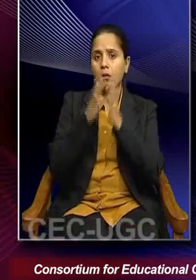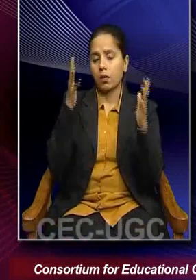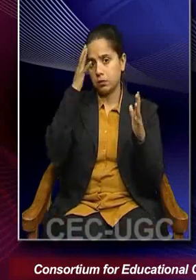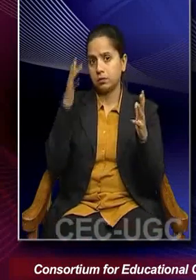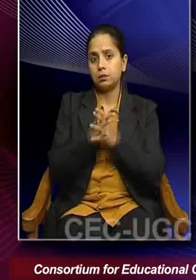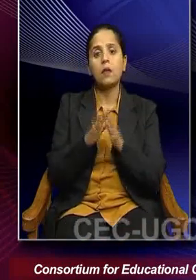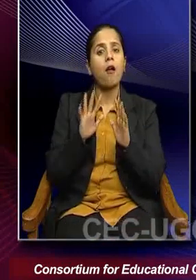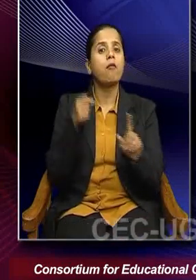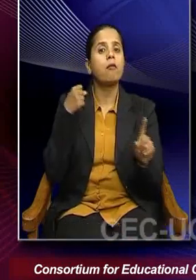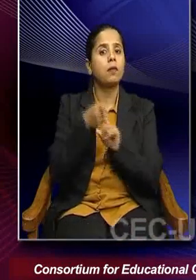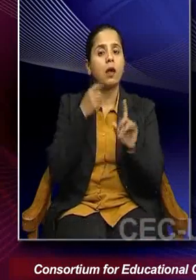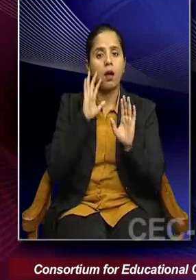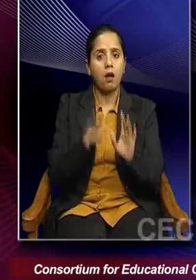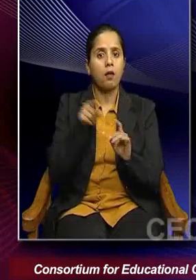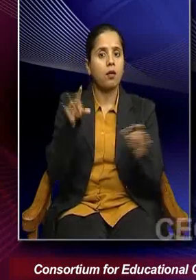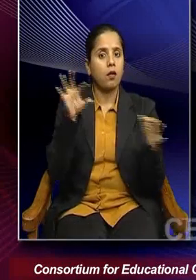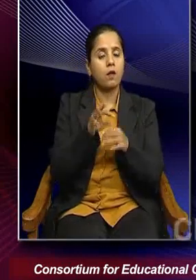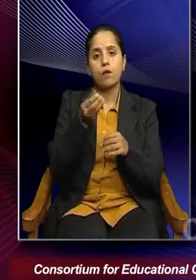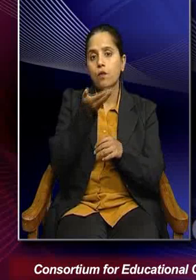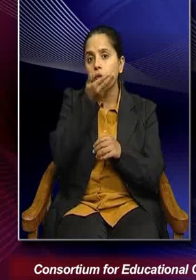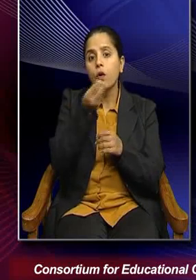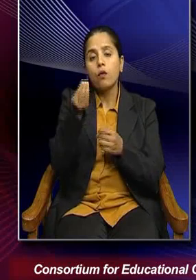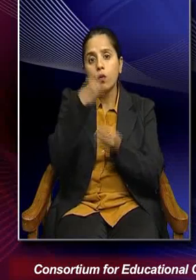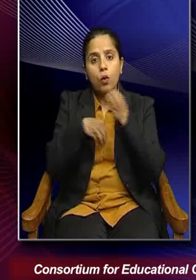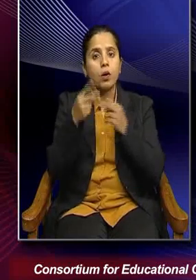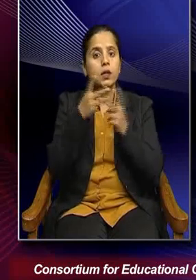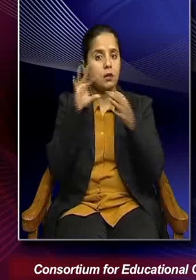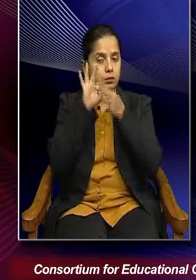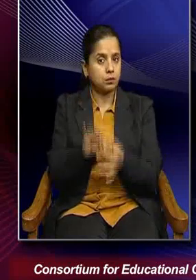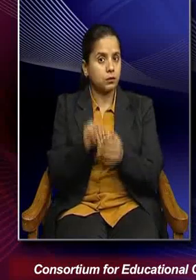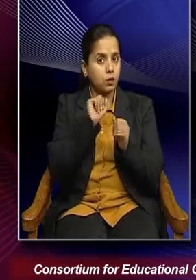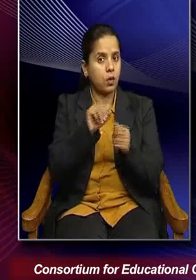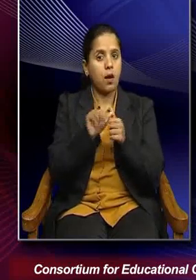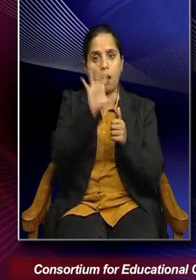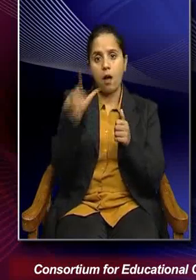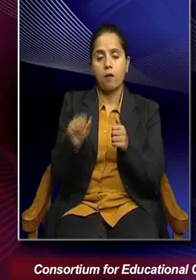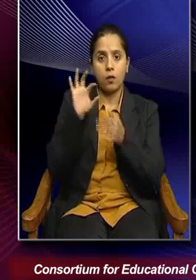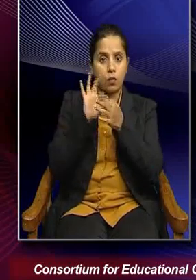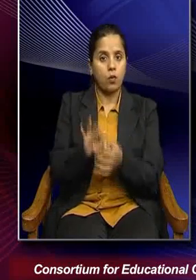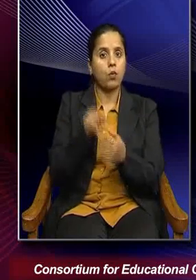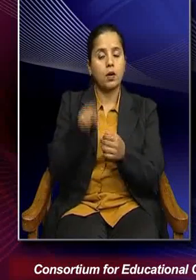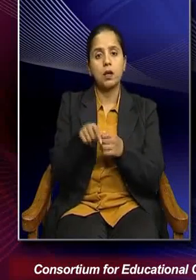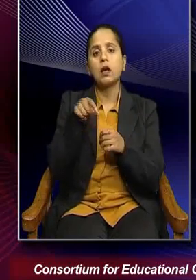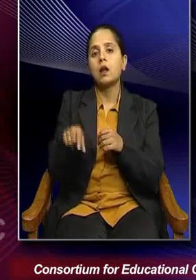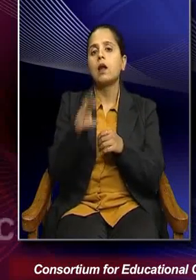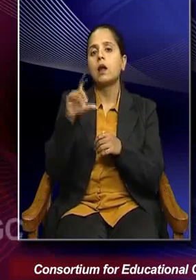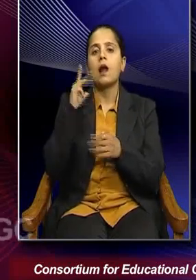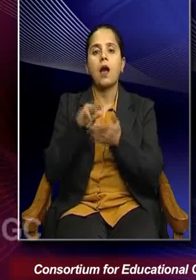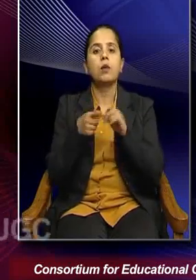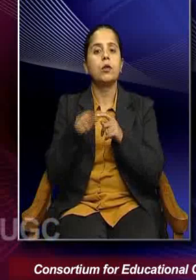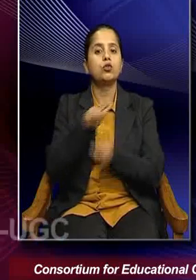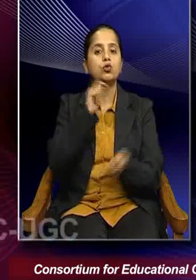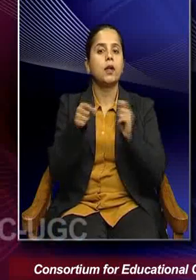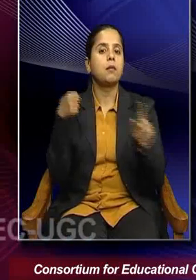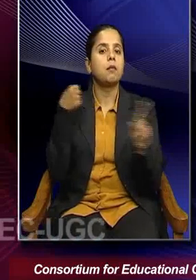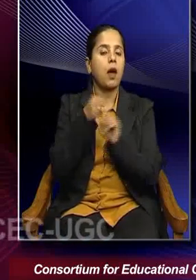impact related to food security in the Sub-Saharan Africa directly related to climate change impacts. So, therefore,